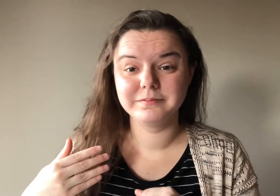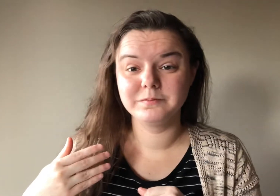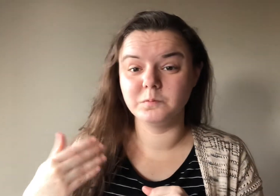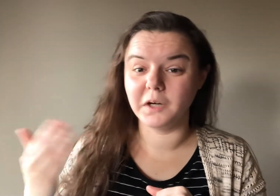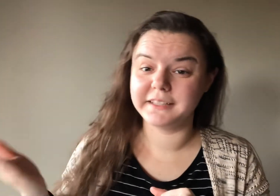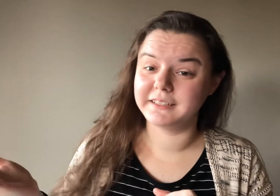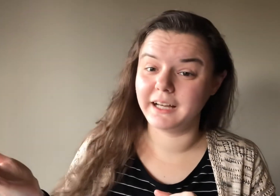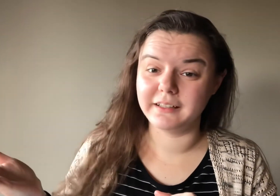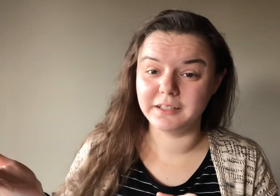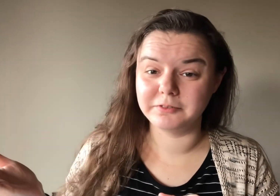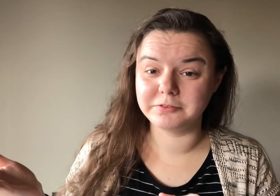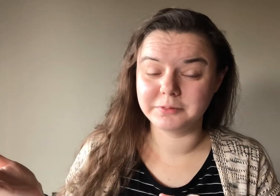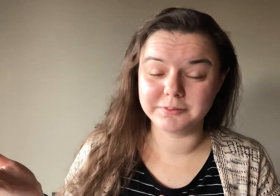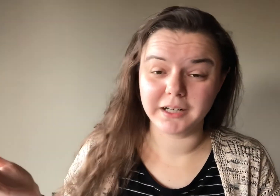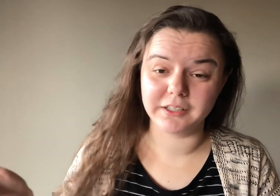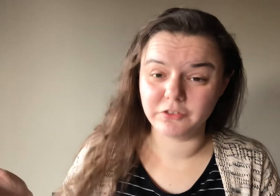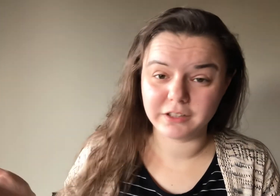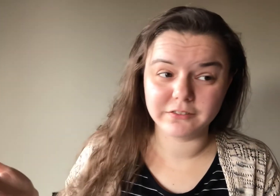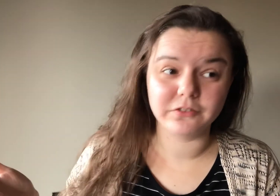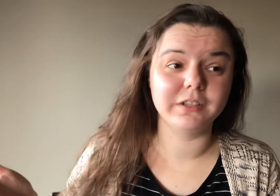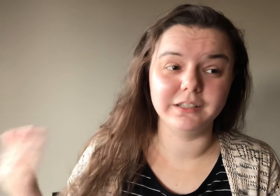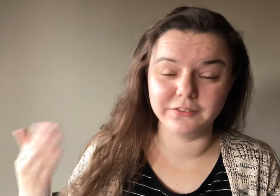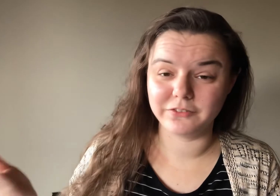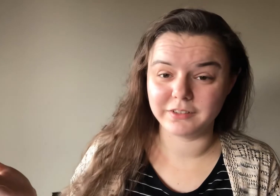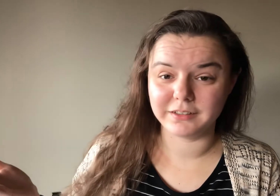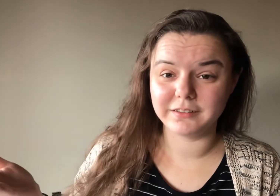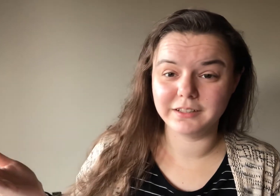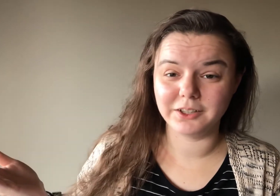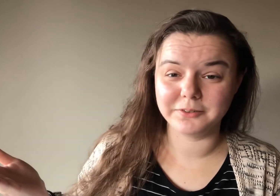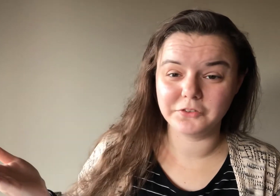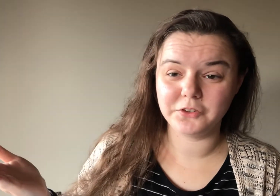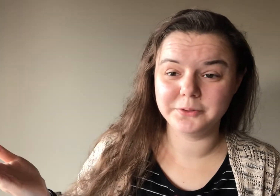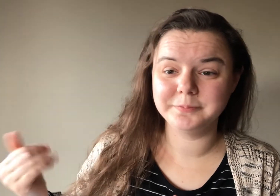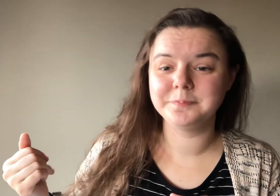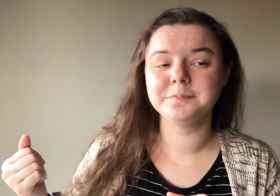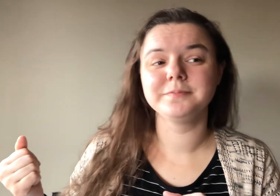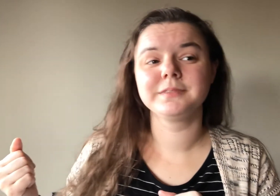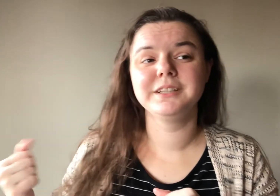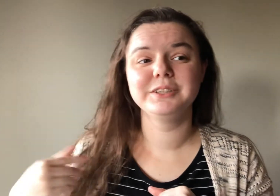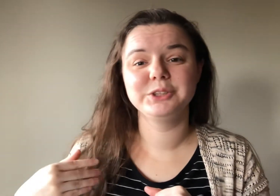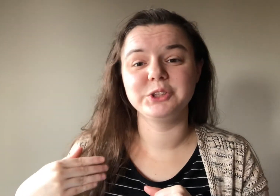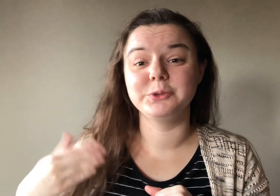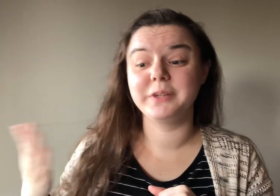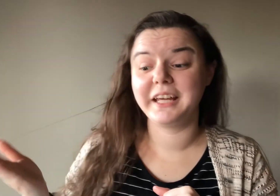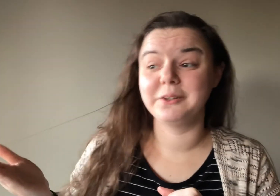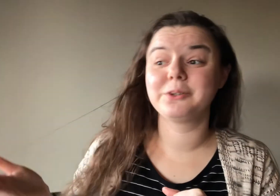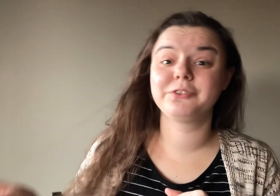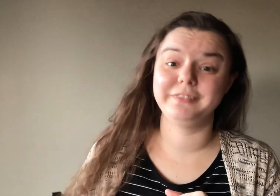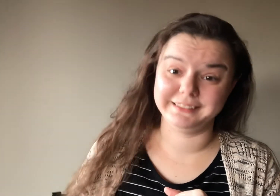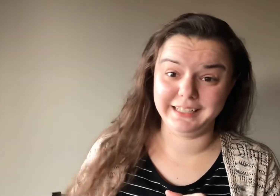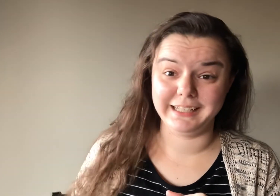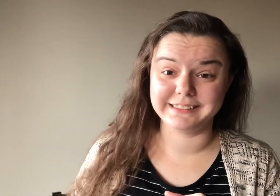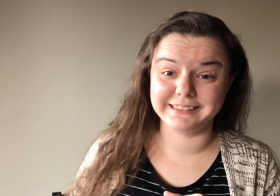One, I love when Rocky sings. He does sing in Always You. Two, he looks fantastic.